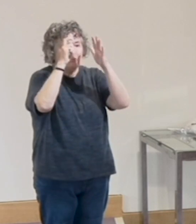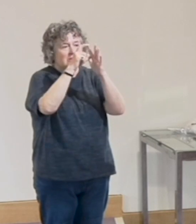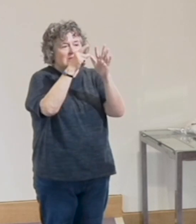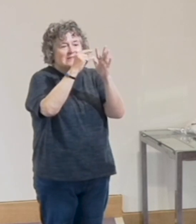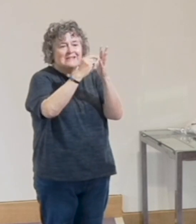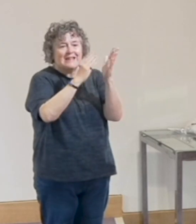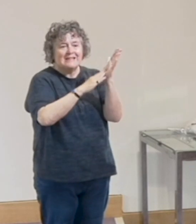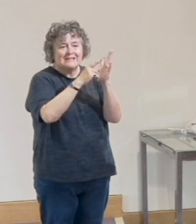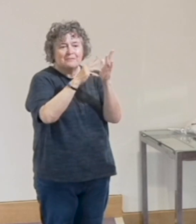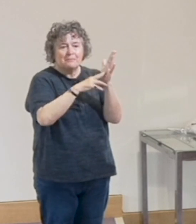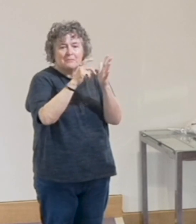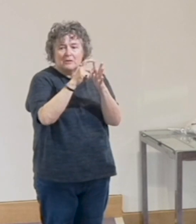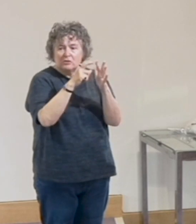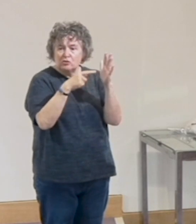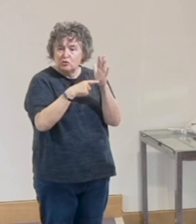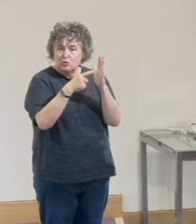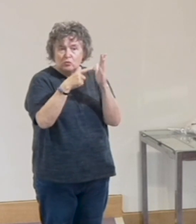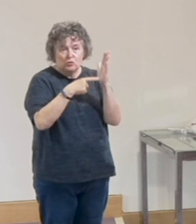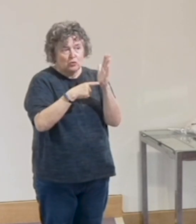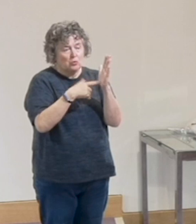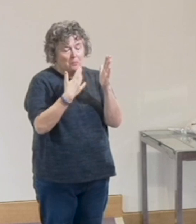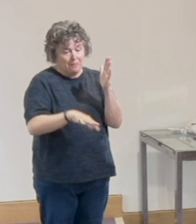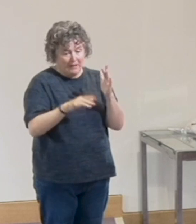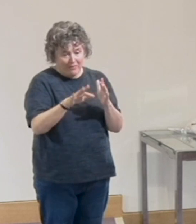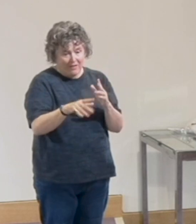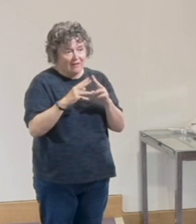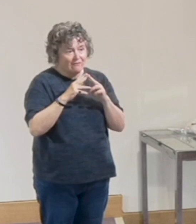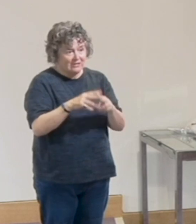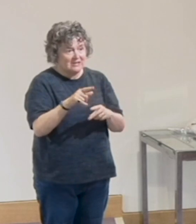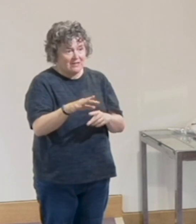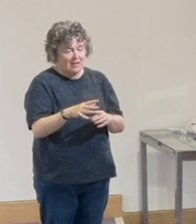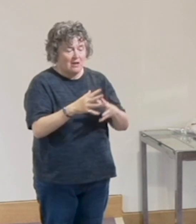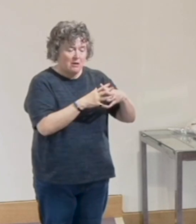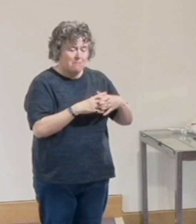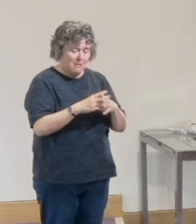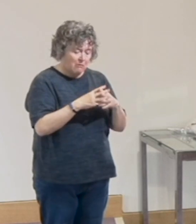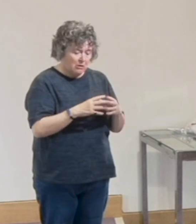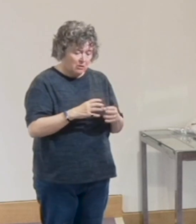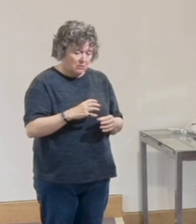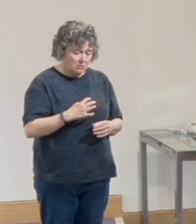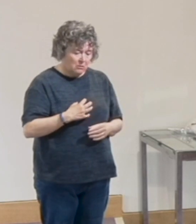-president of the United States, have spoken at the Parliament of World Religions.